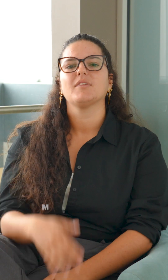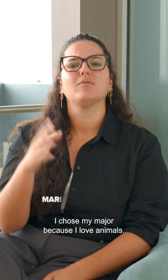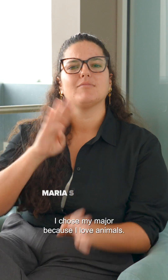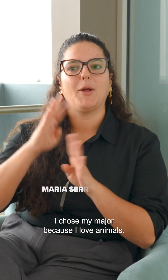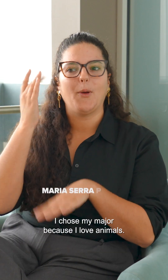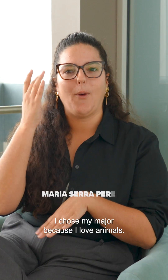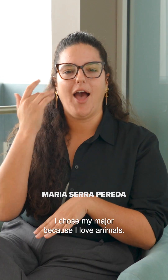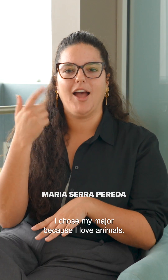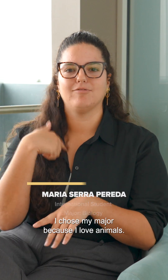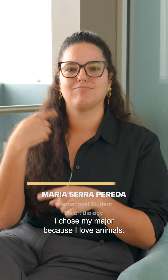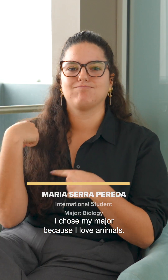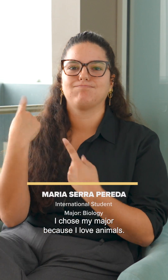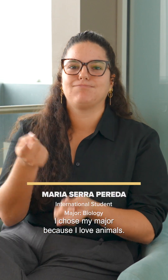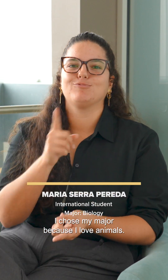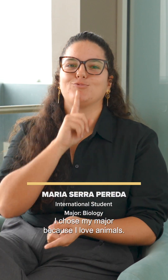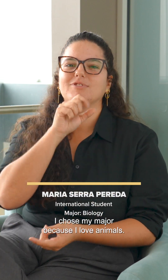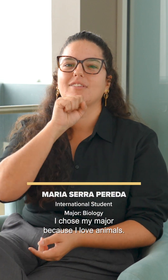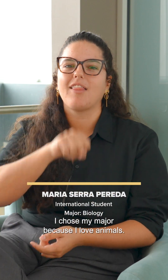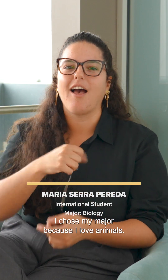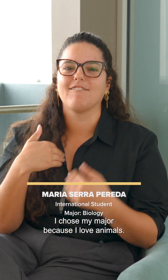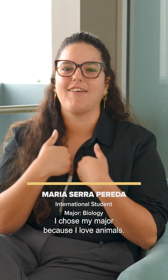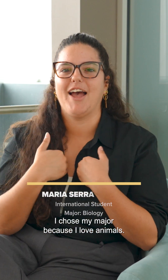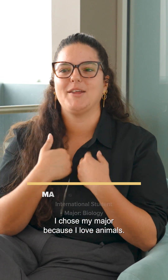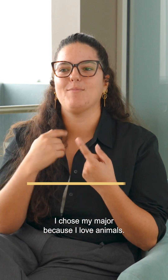I chose my major because I love animals.